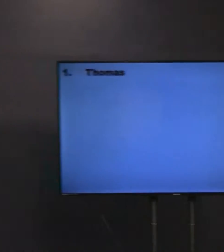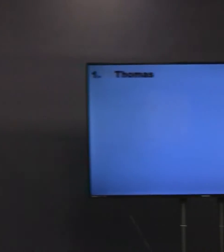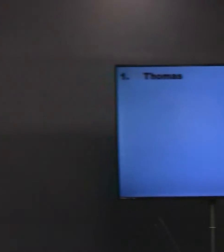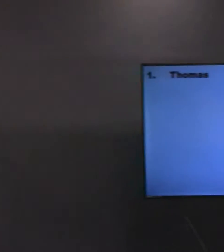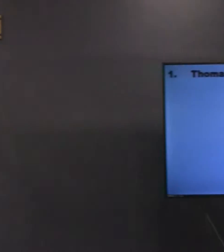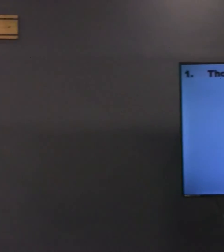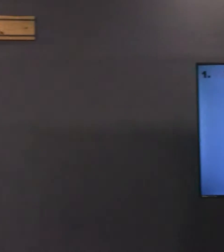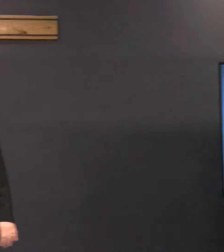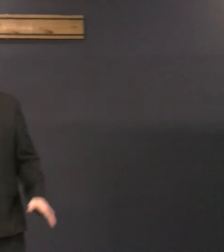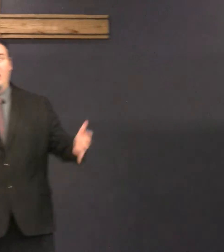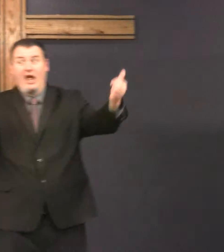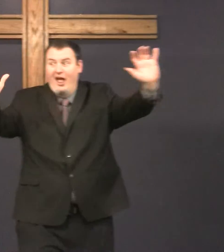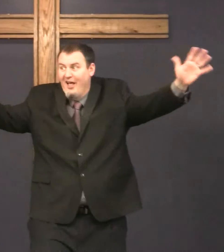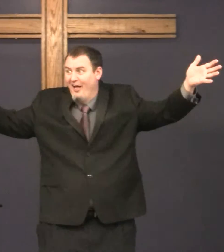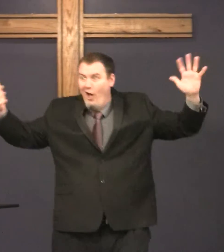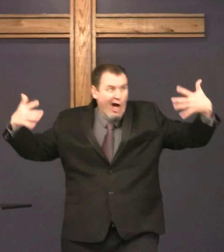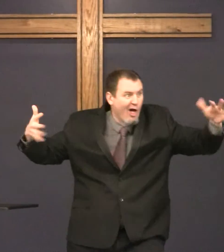We'll talk about comments now.